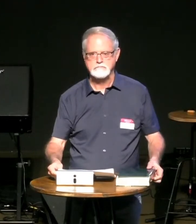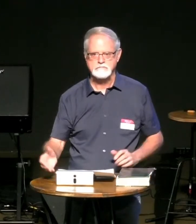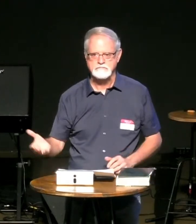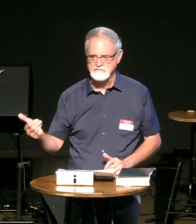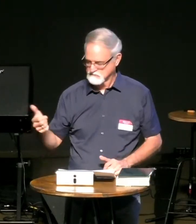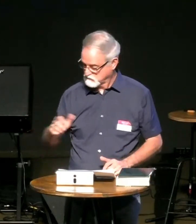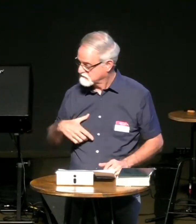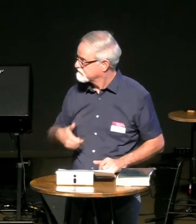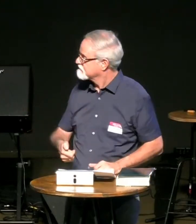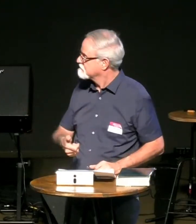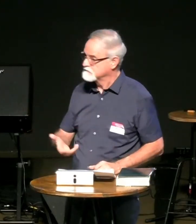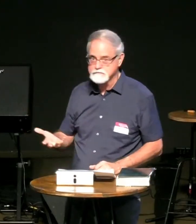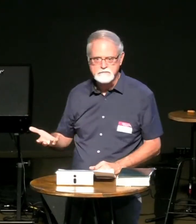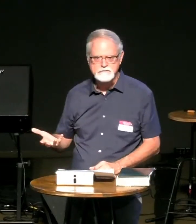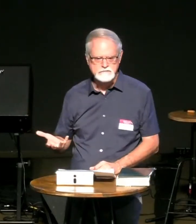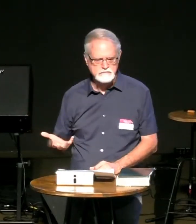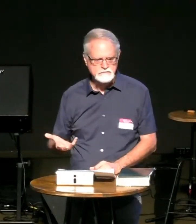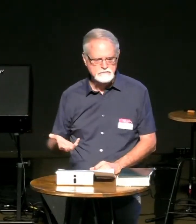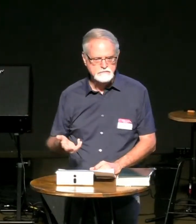next slide please